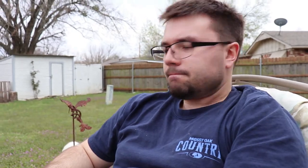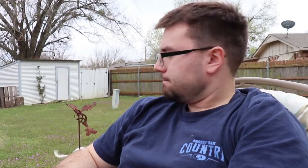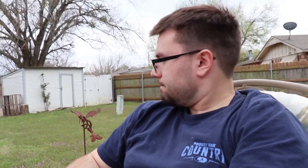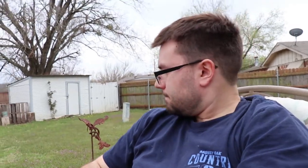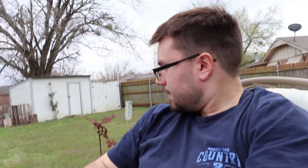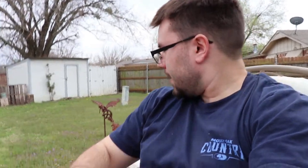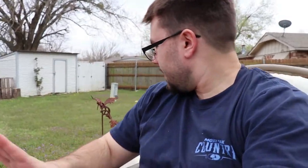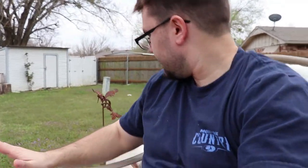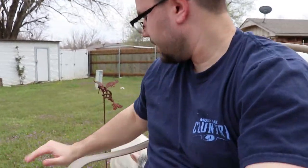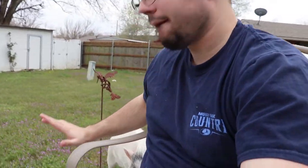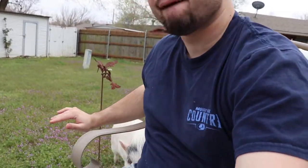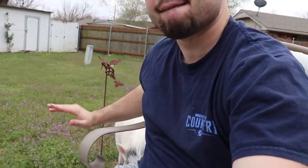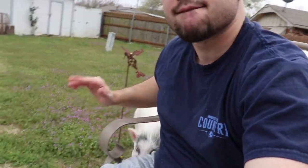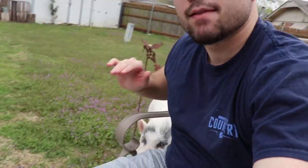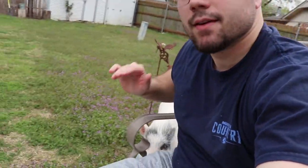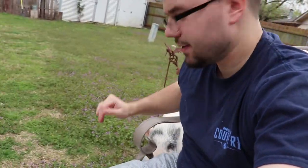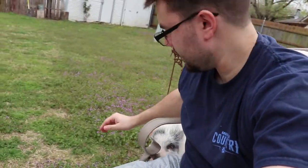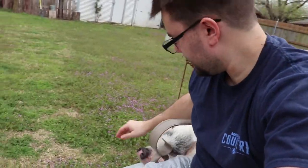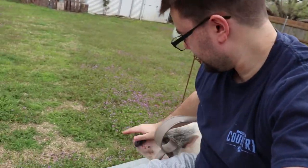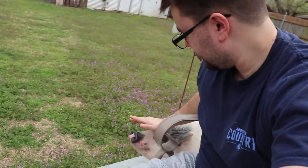hey hey hey